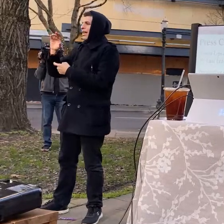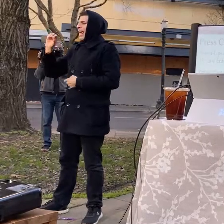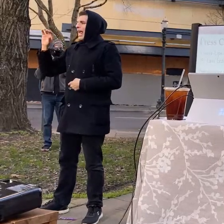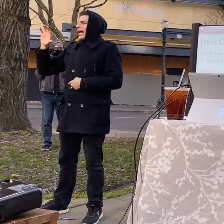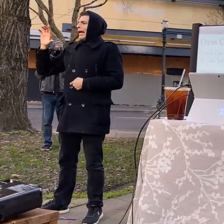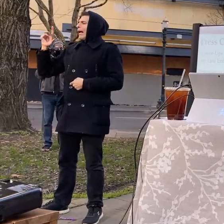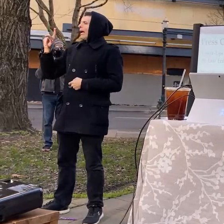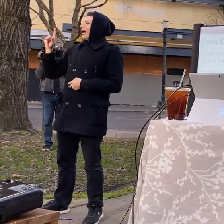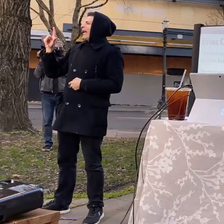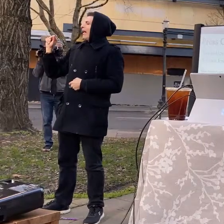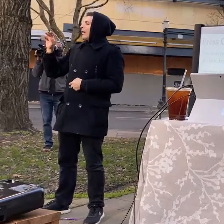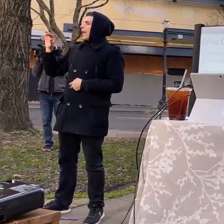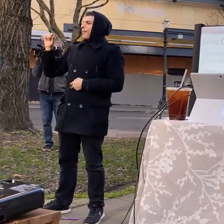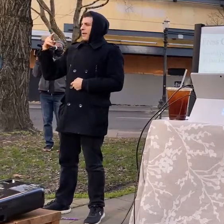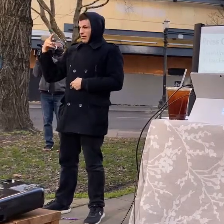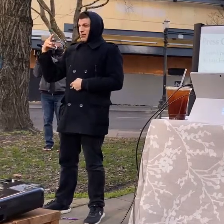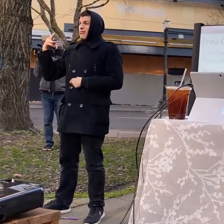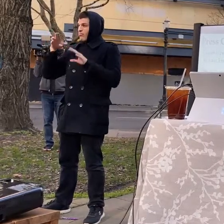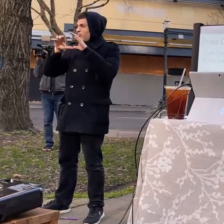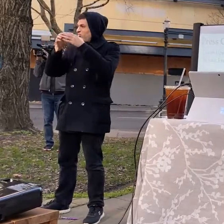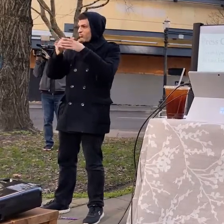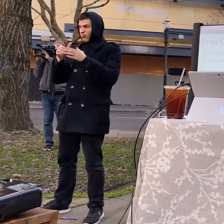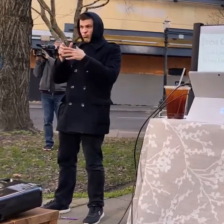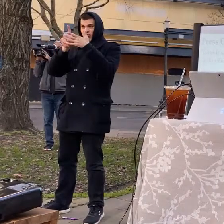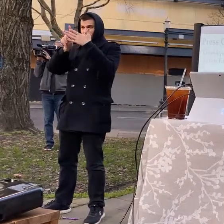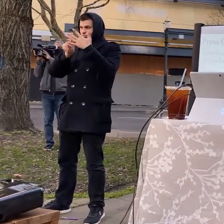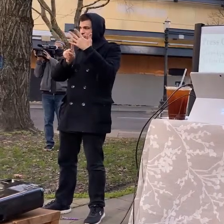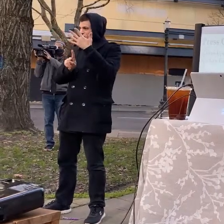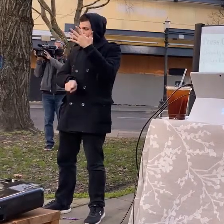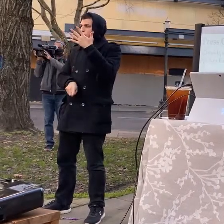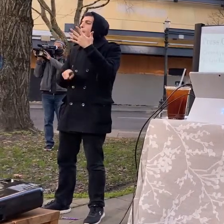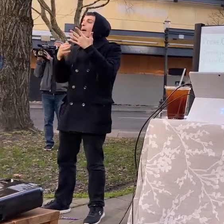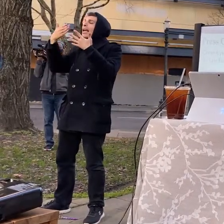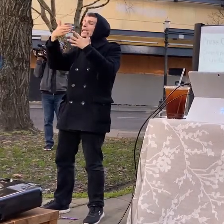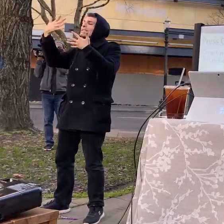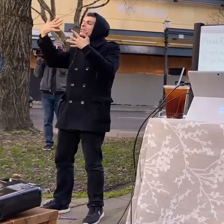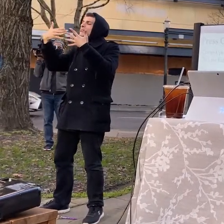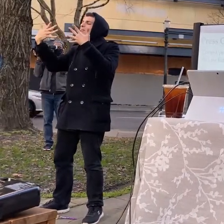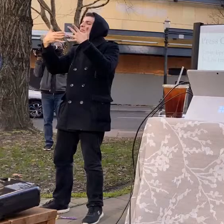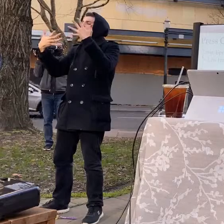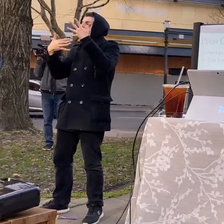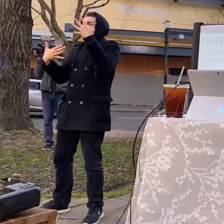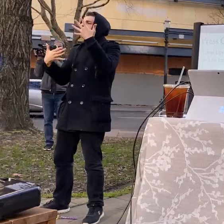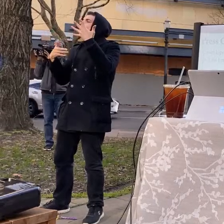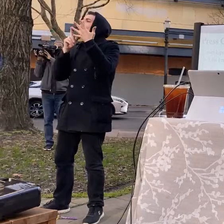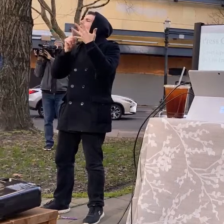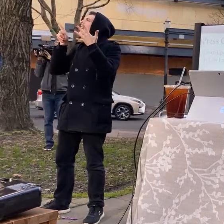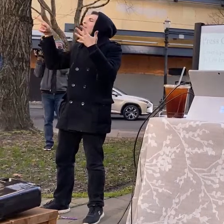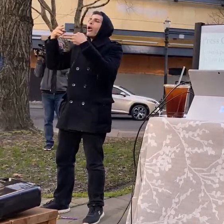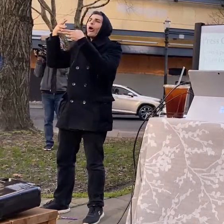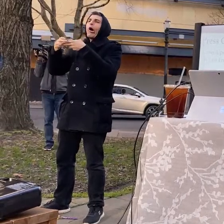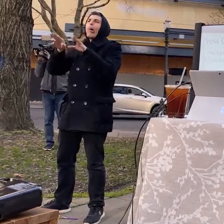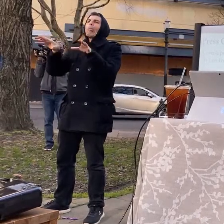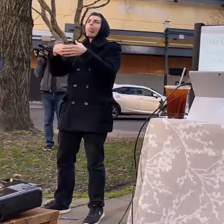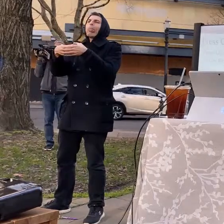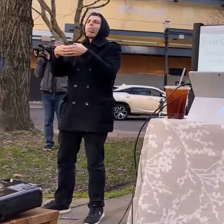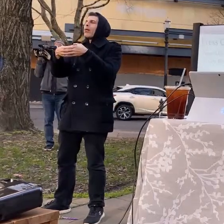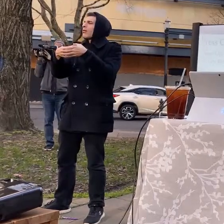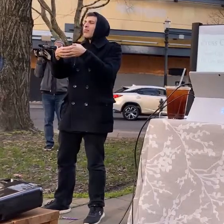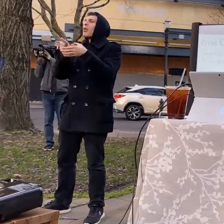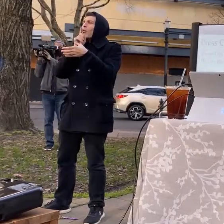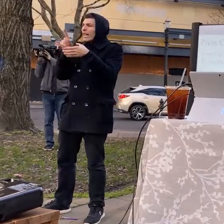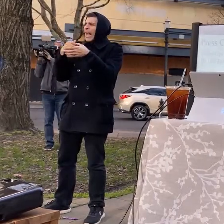when she was younger her parents would come up to the willamette falls and they would talk about how